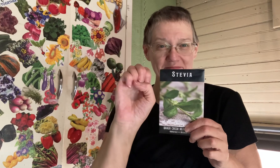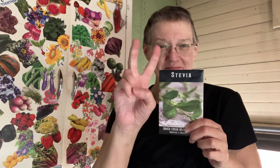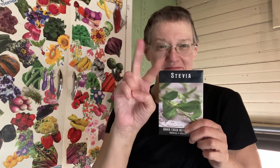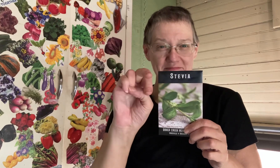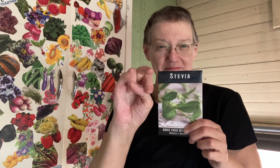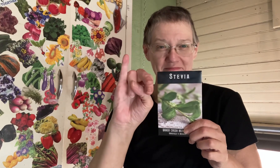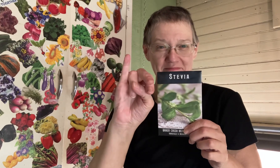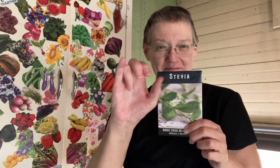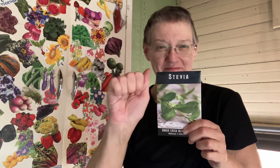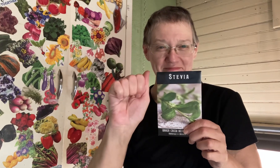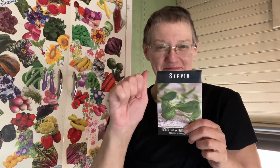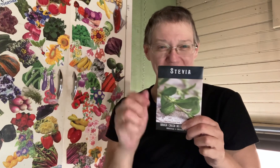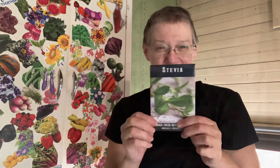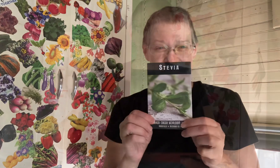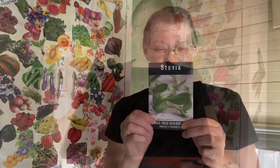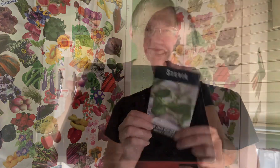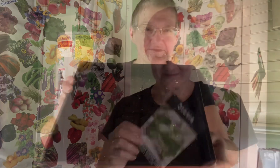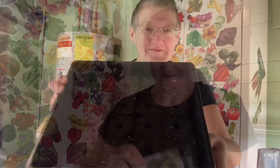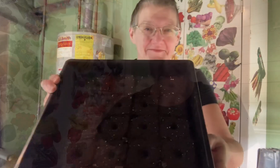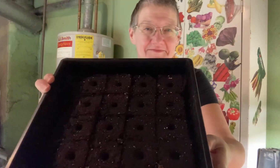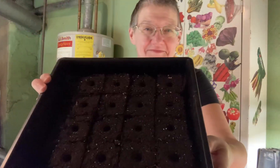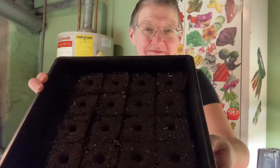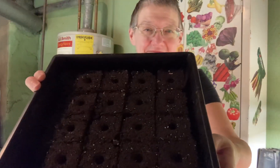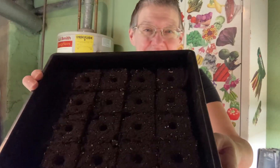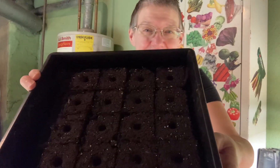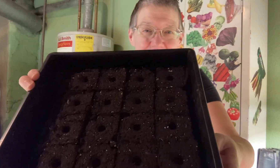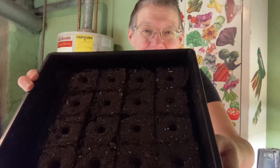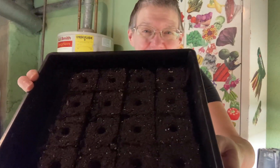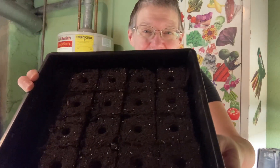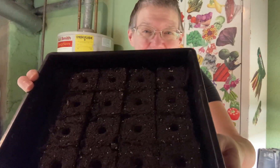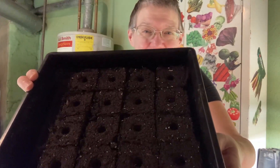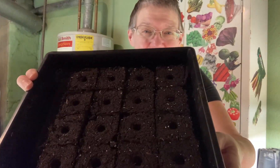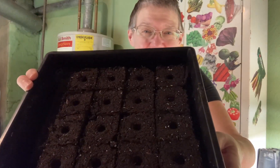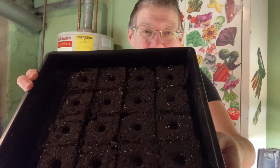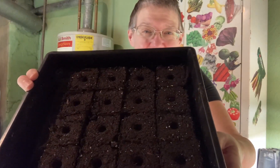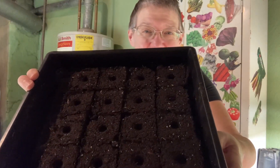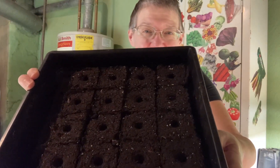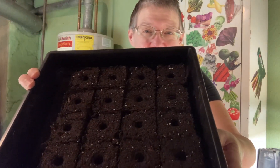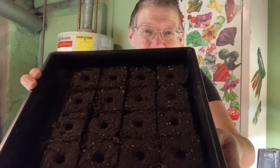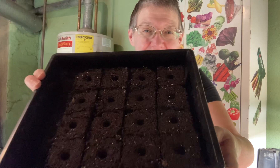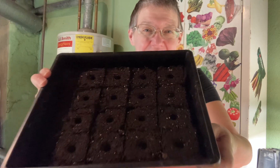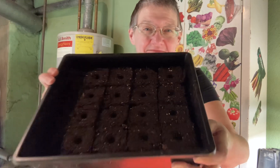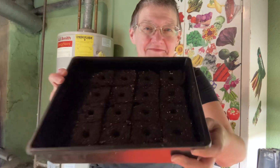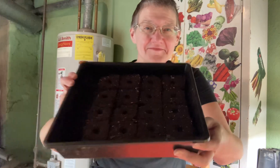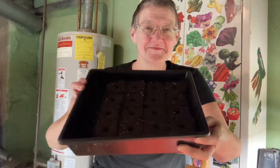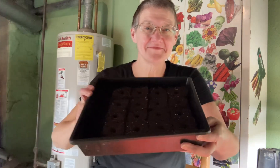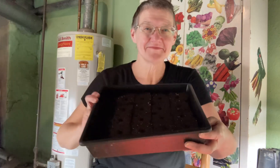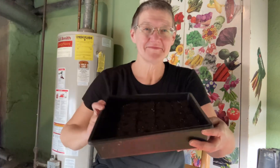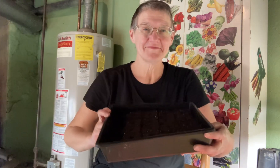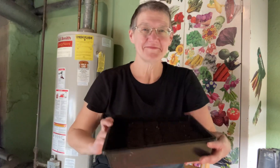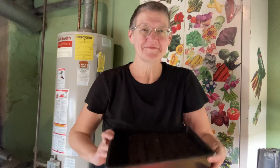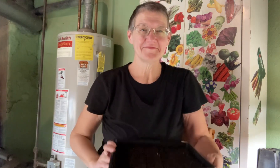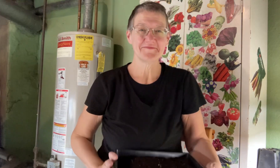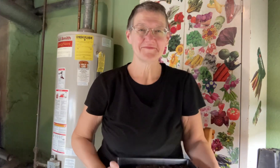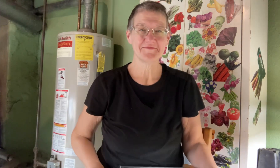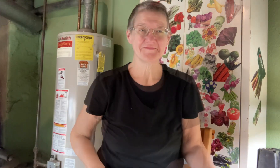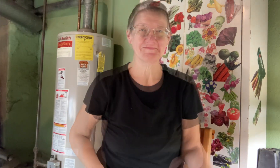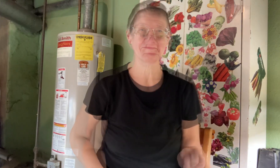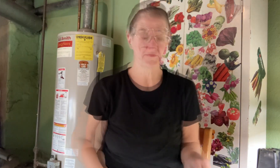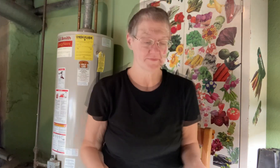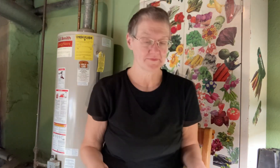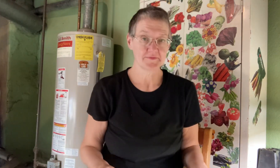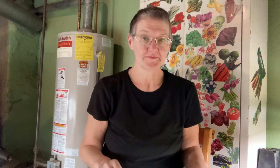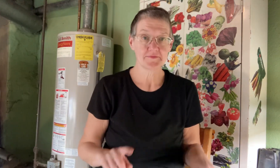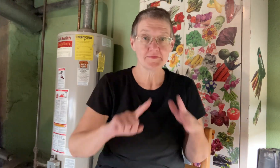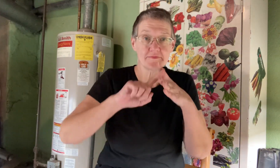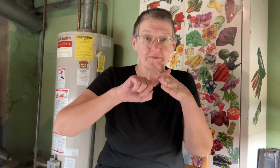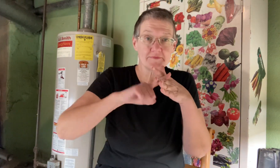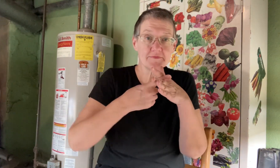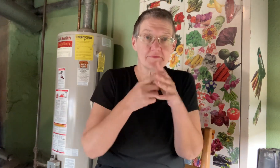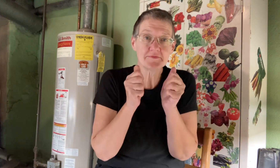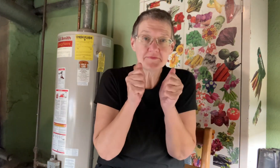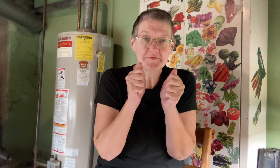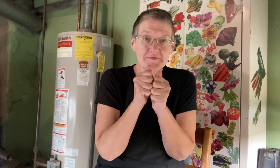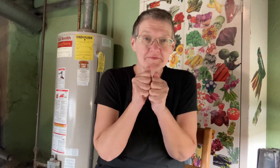going